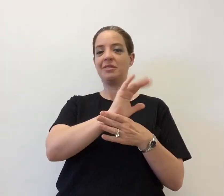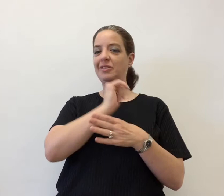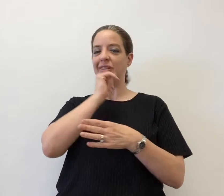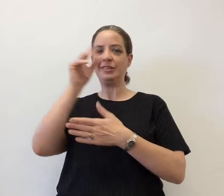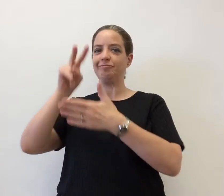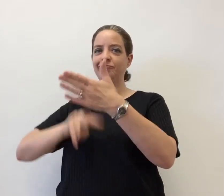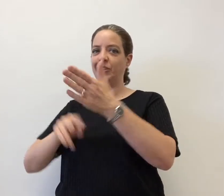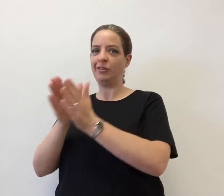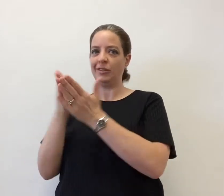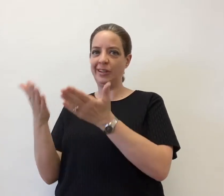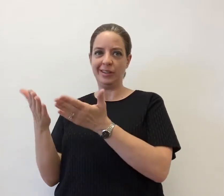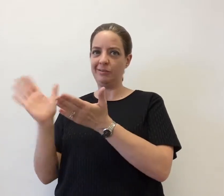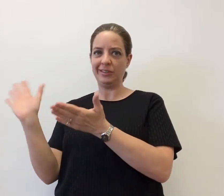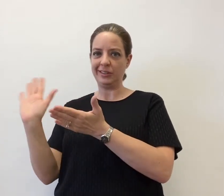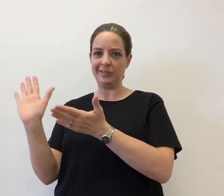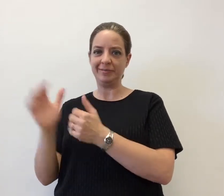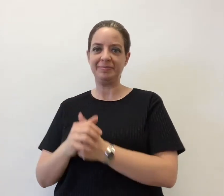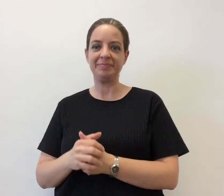you're making a movie, not like you're reading a book.